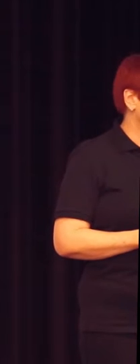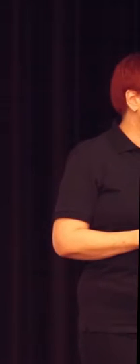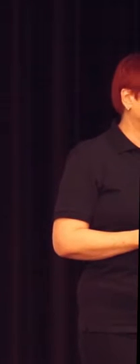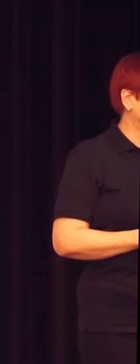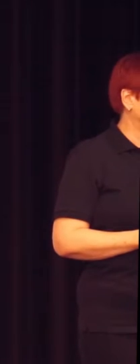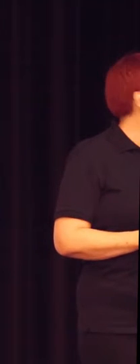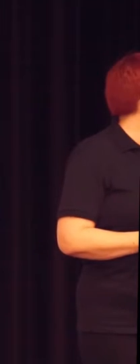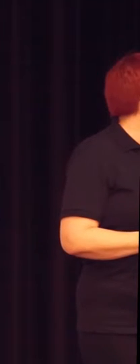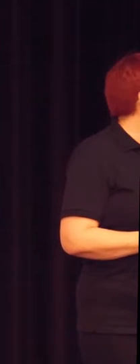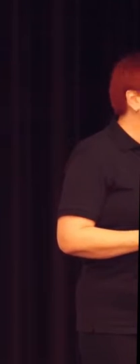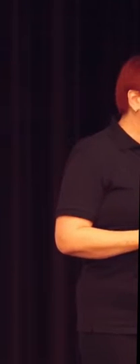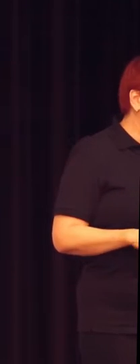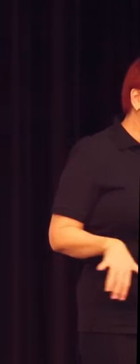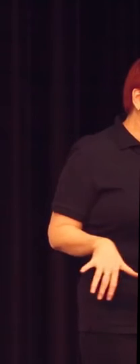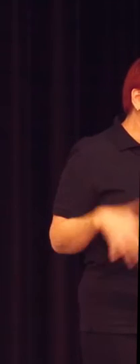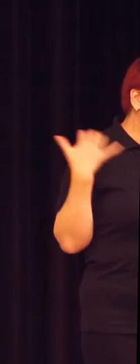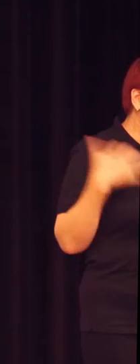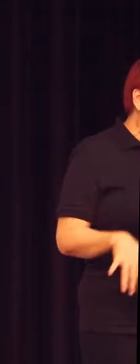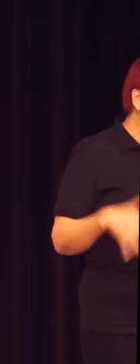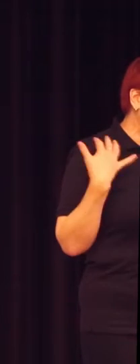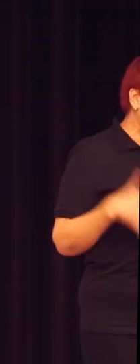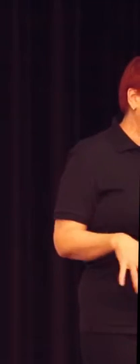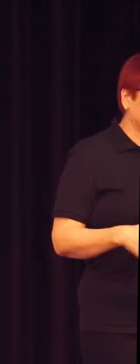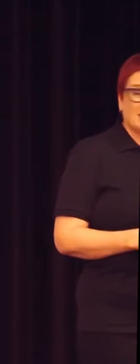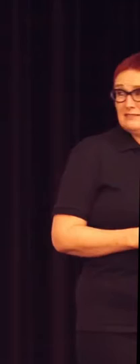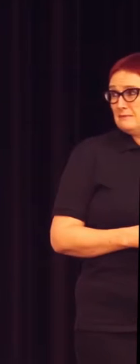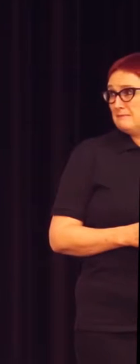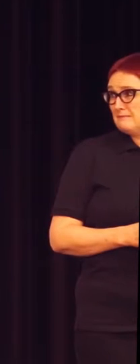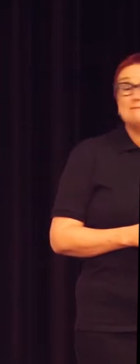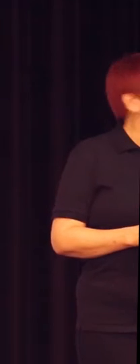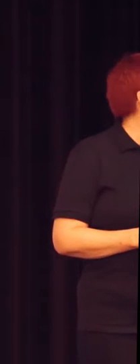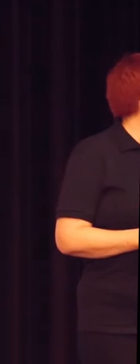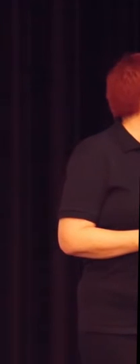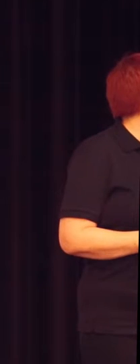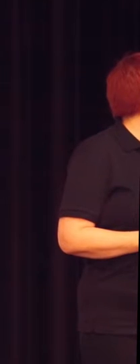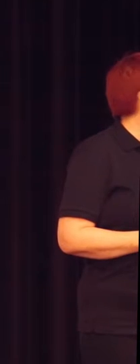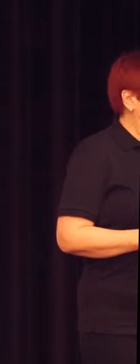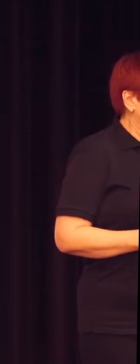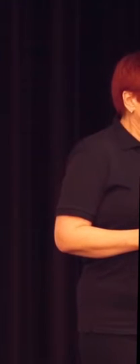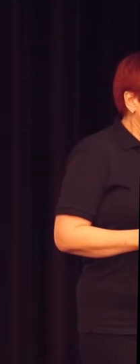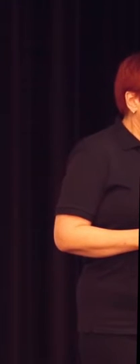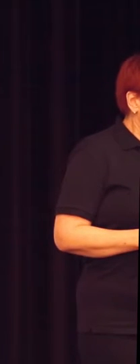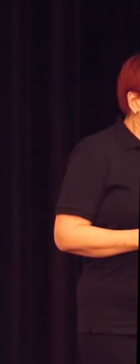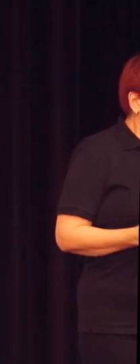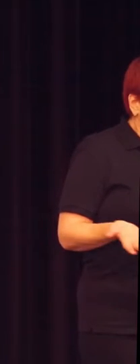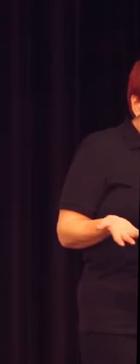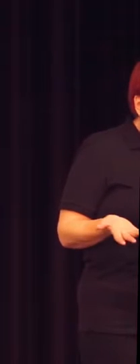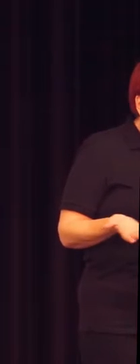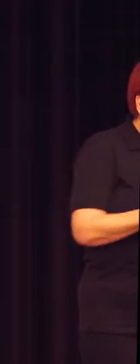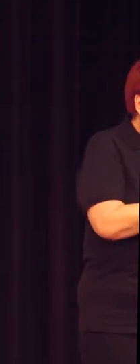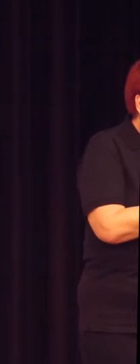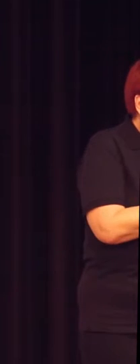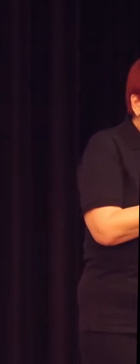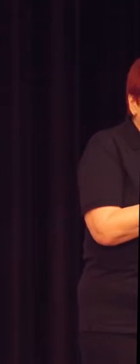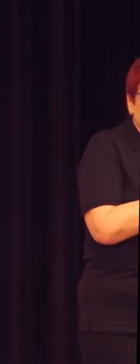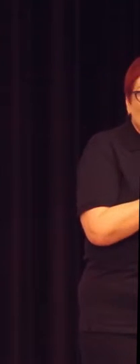It's very painful to ask ourselves, would we confront a moment like this?